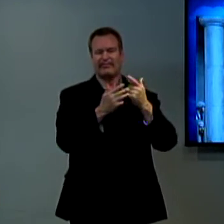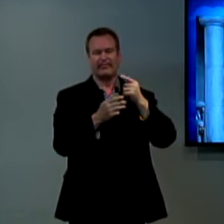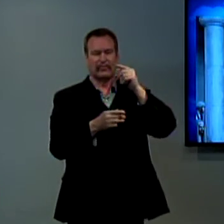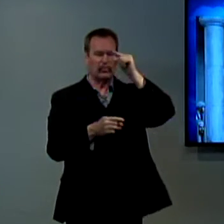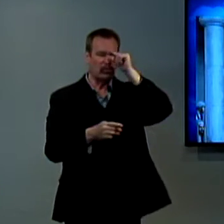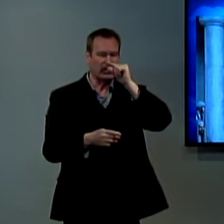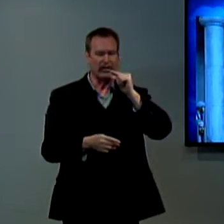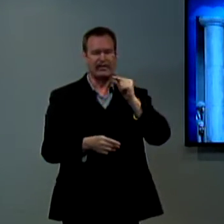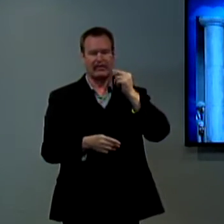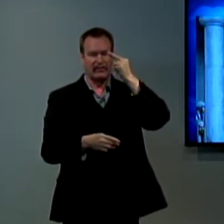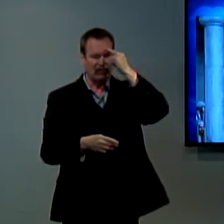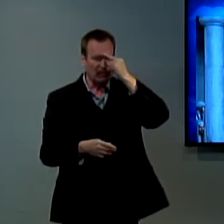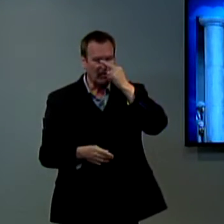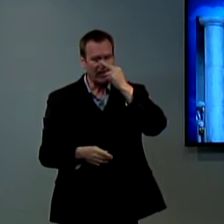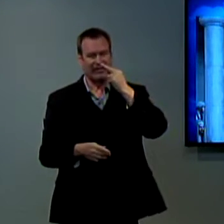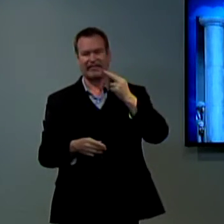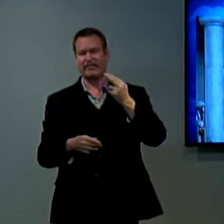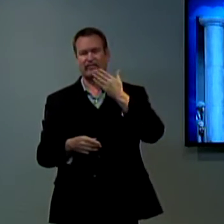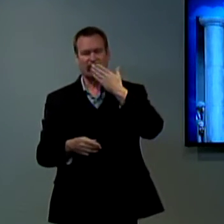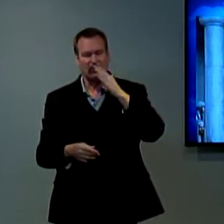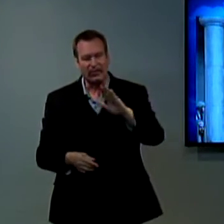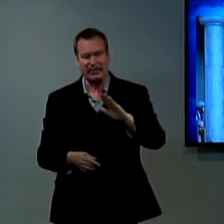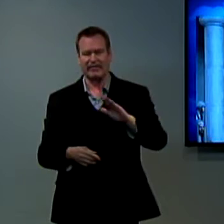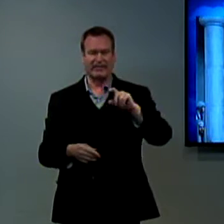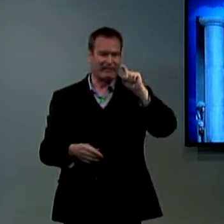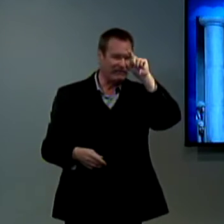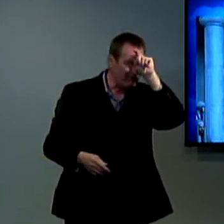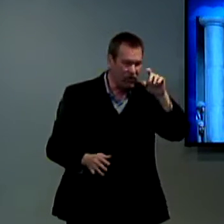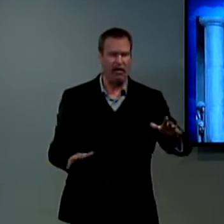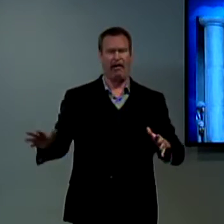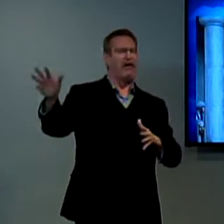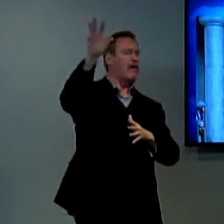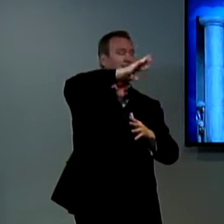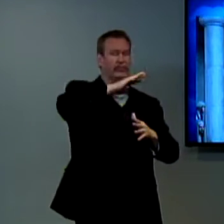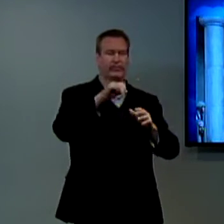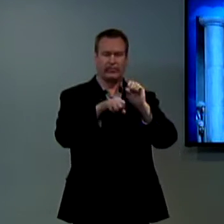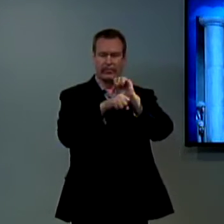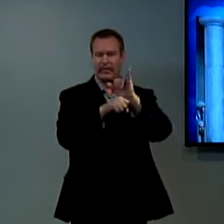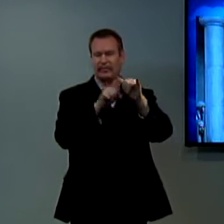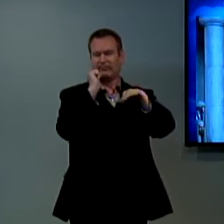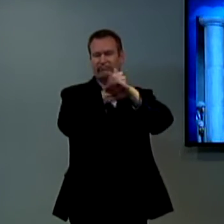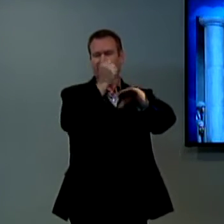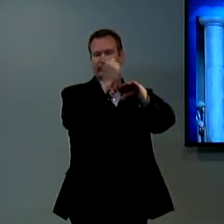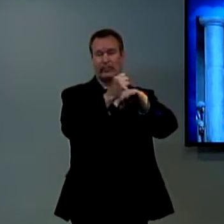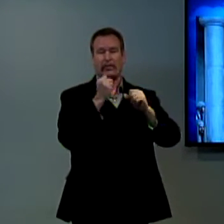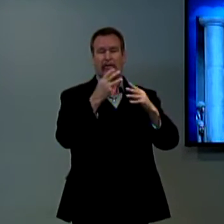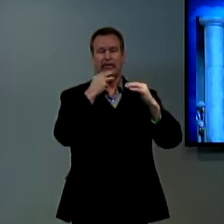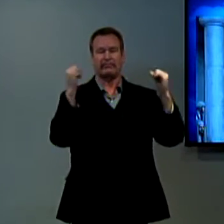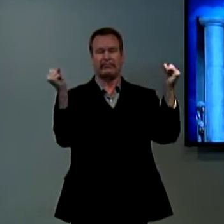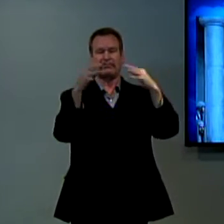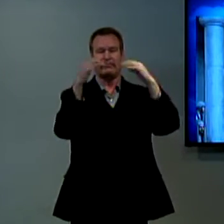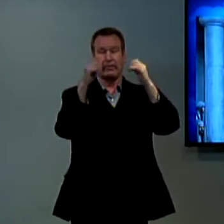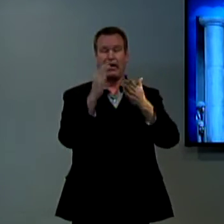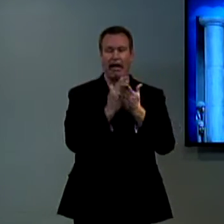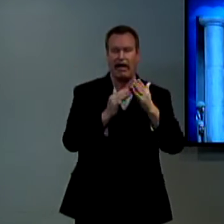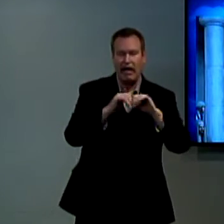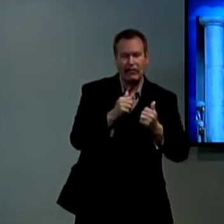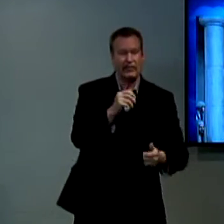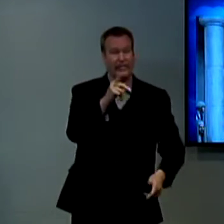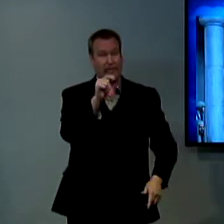and everything was finished and then there were Greeks and there were Romans and you know throughout all of that area and the